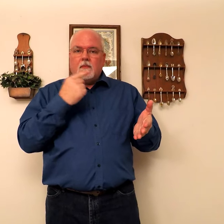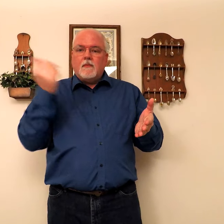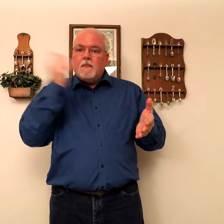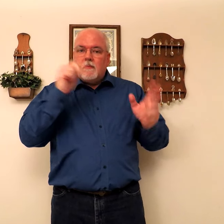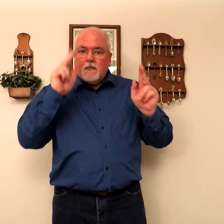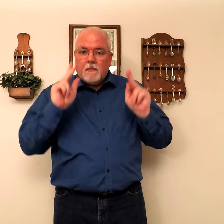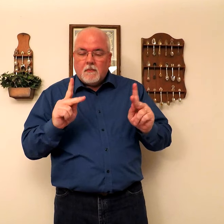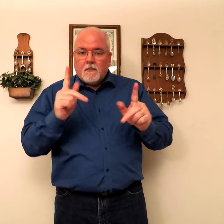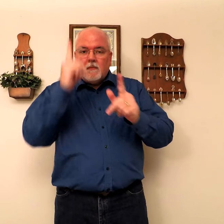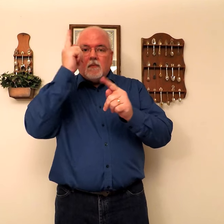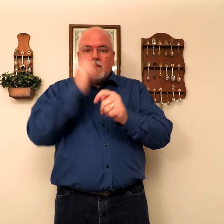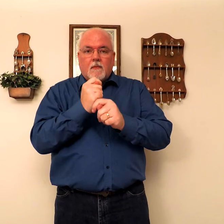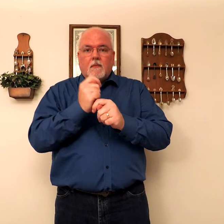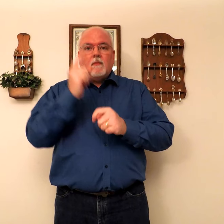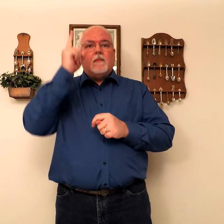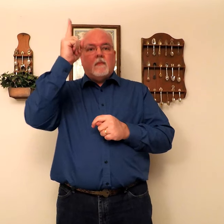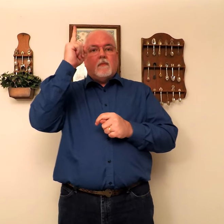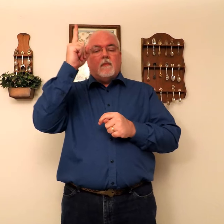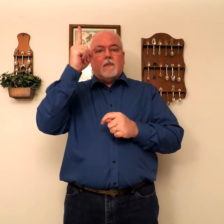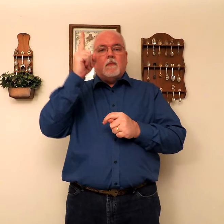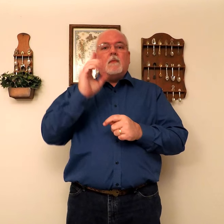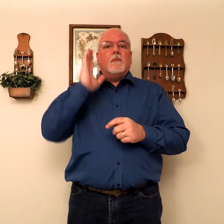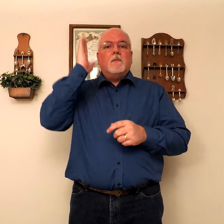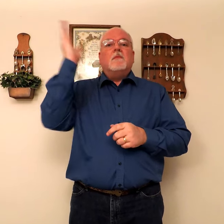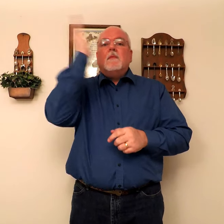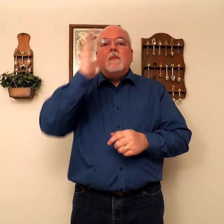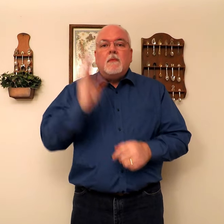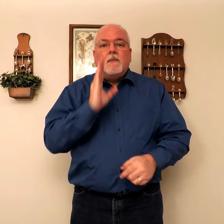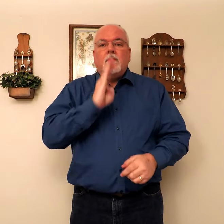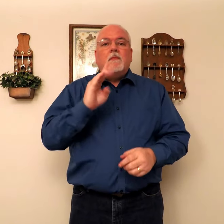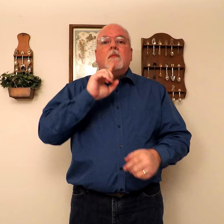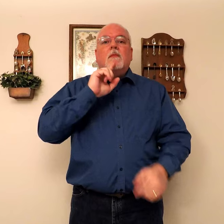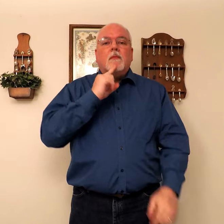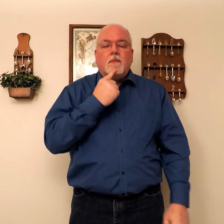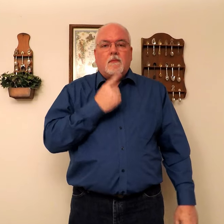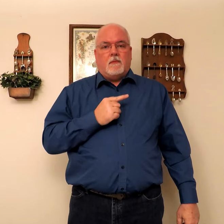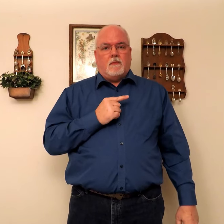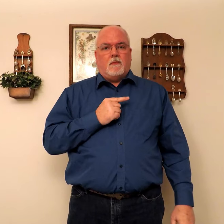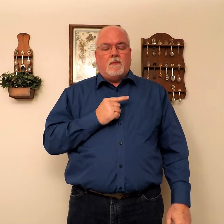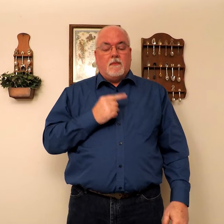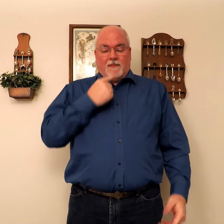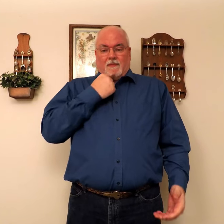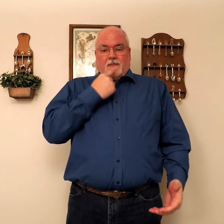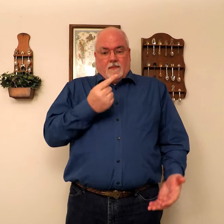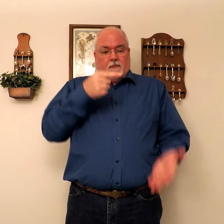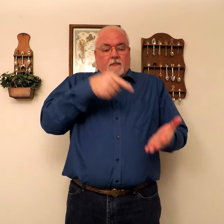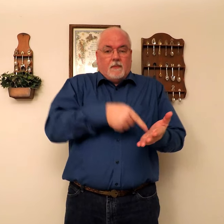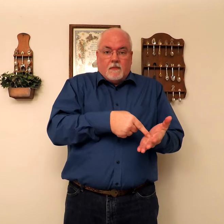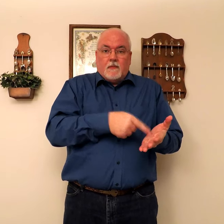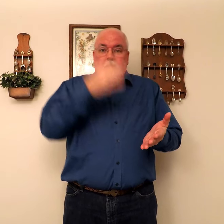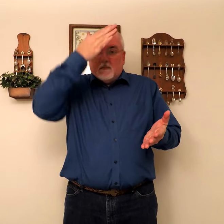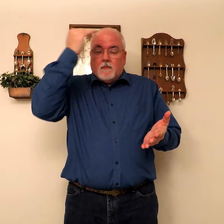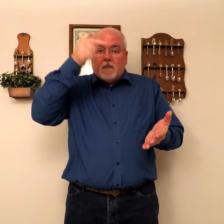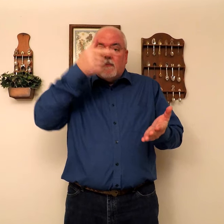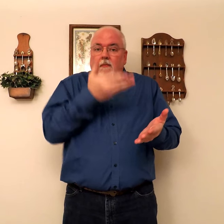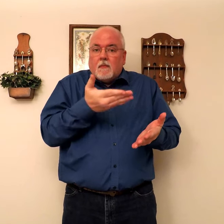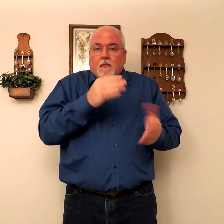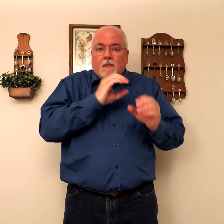trusts in him will never be disappointed. It says this because there is no difference